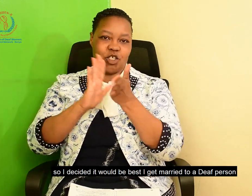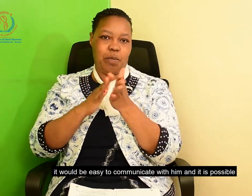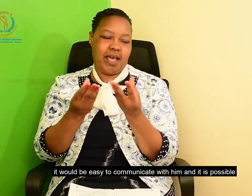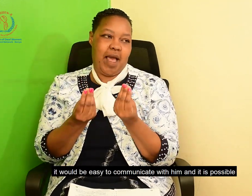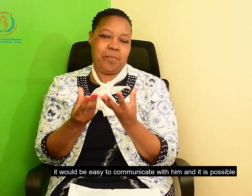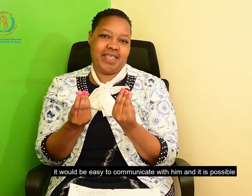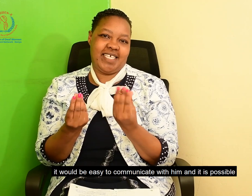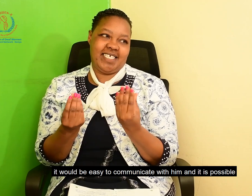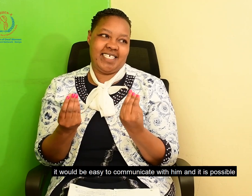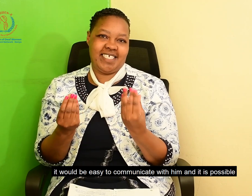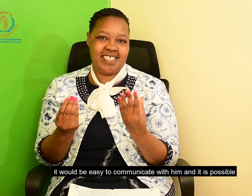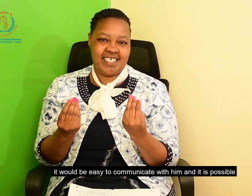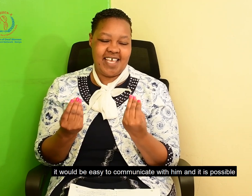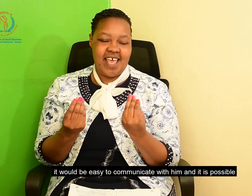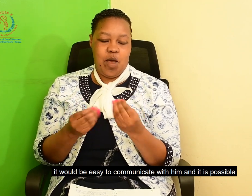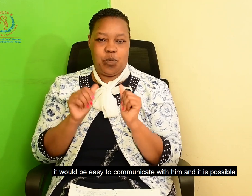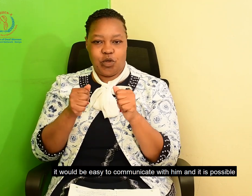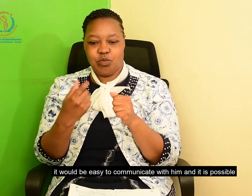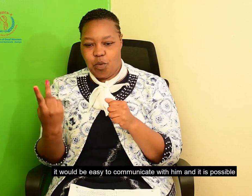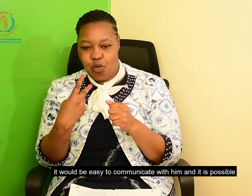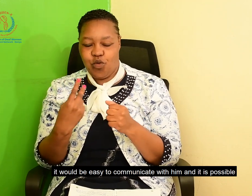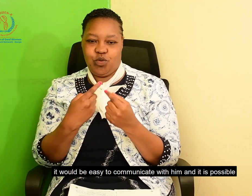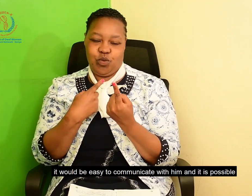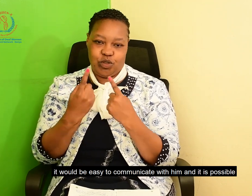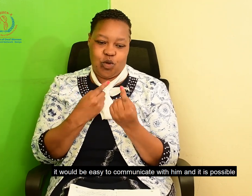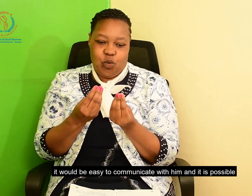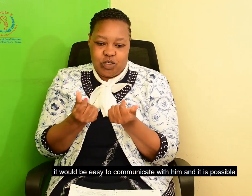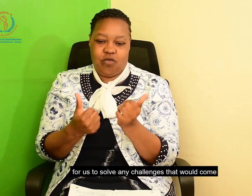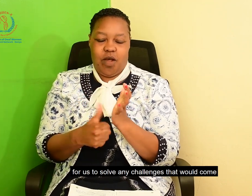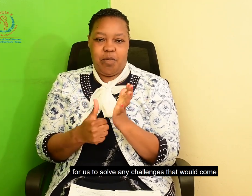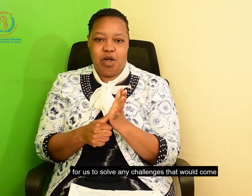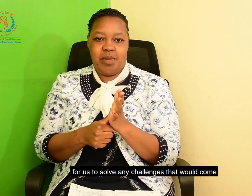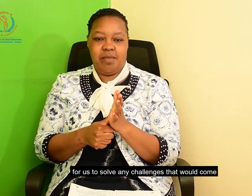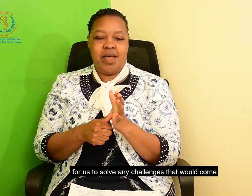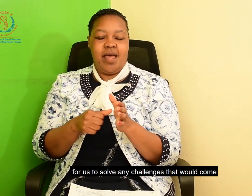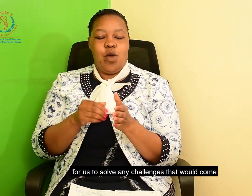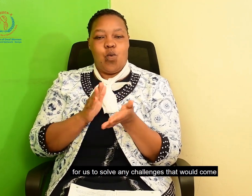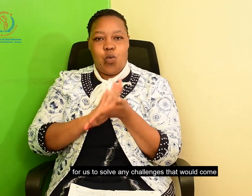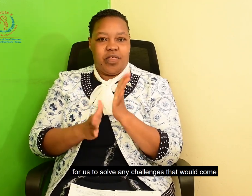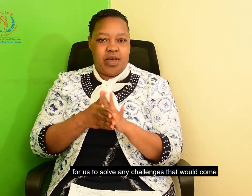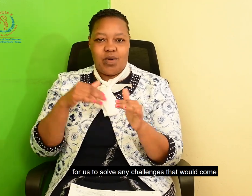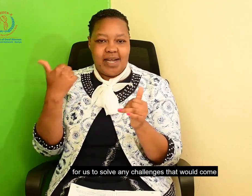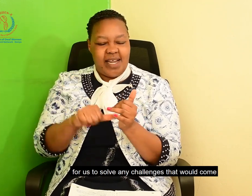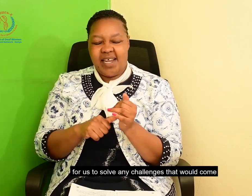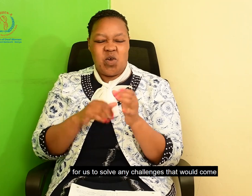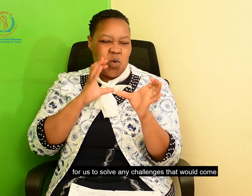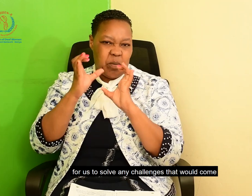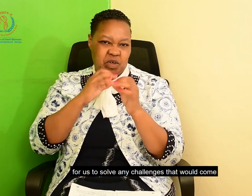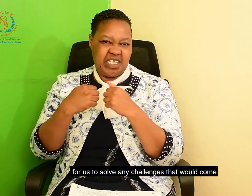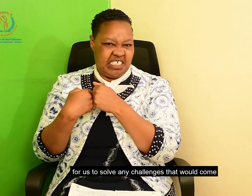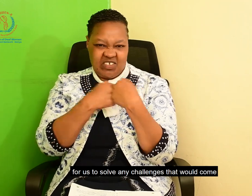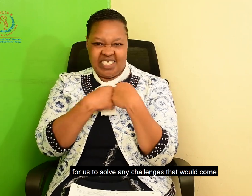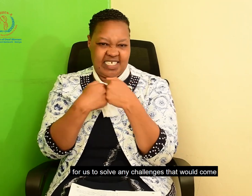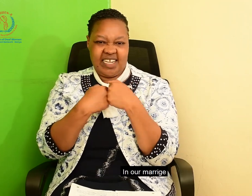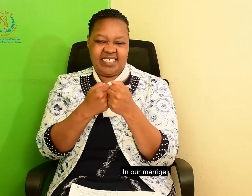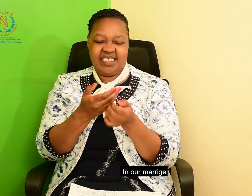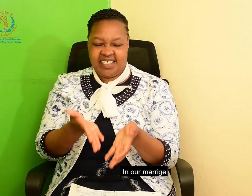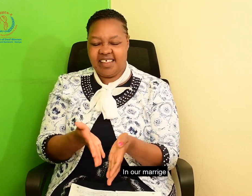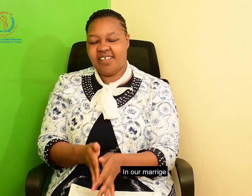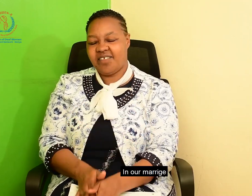It would be easier for me to communicate with him. And it's possible for us to solve any challenges that would come in our marriage.